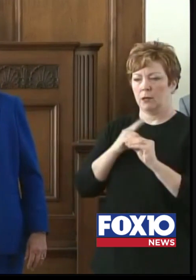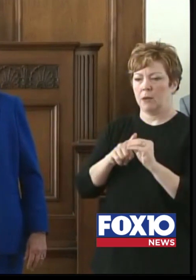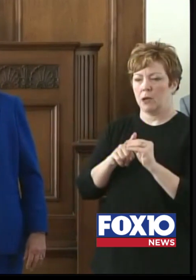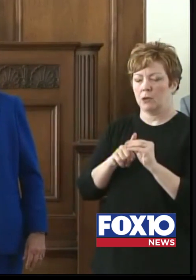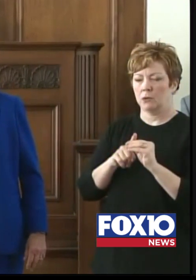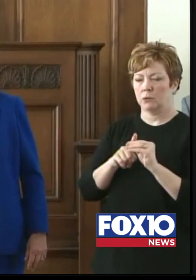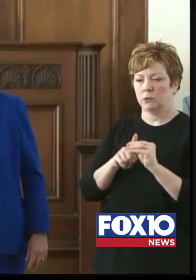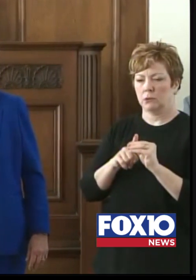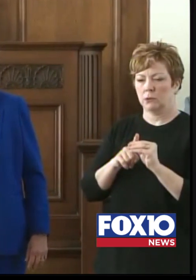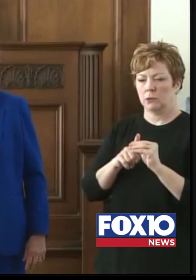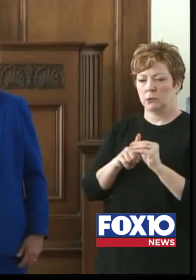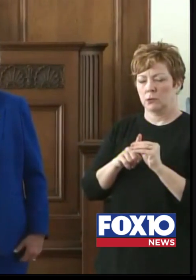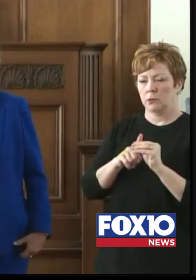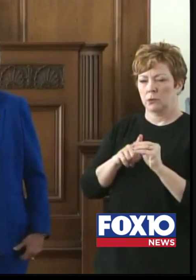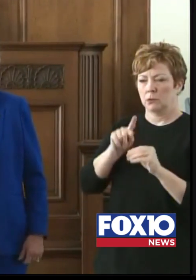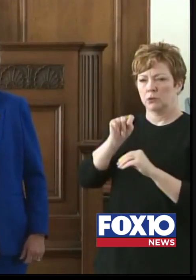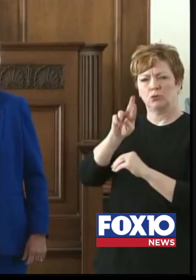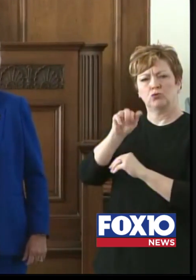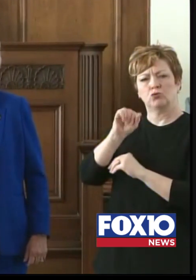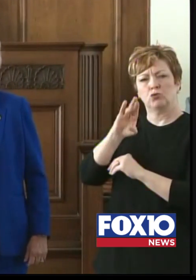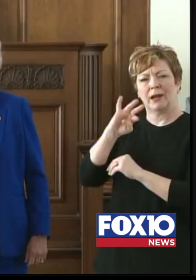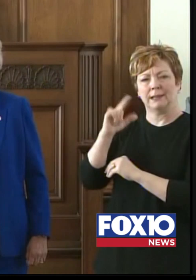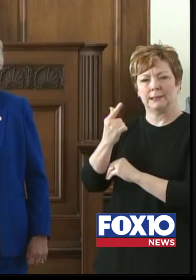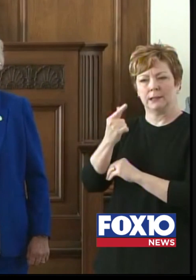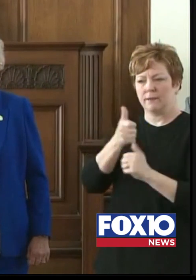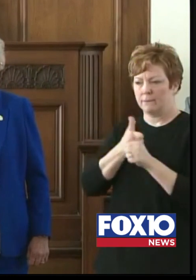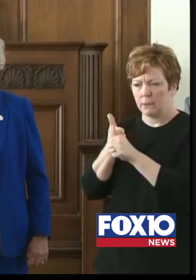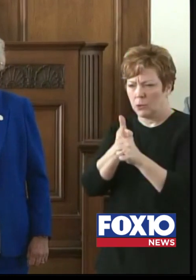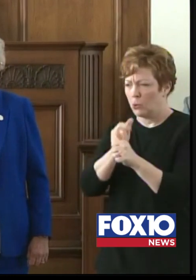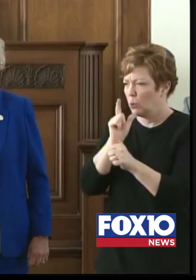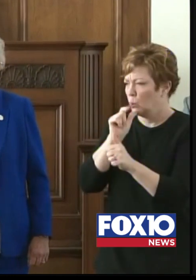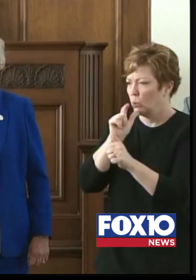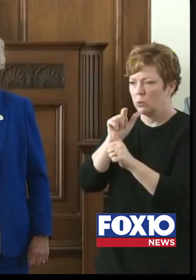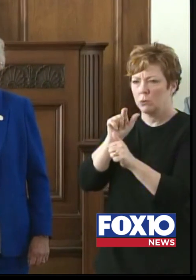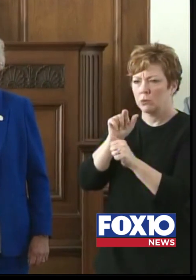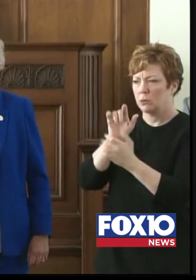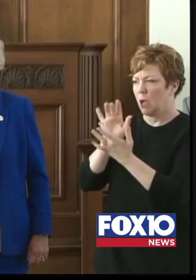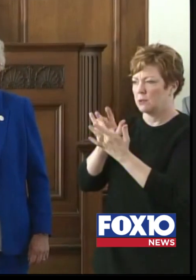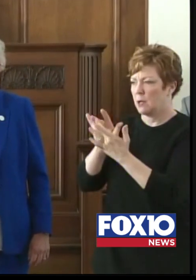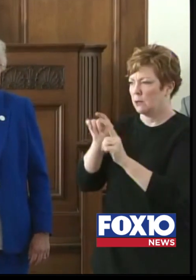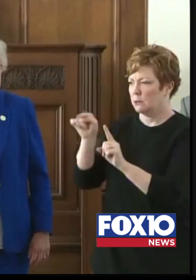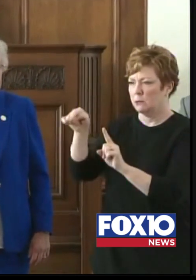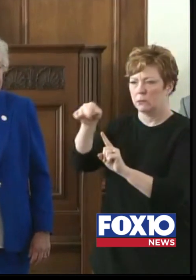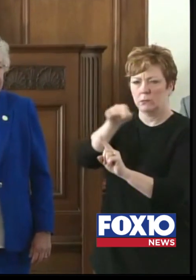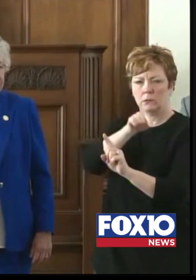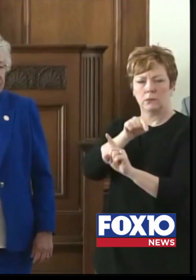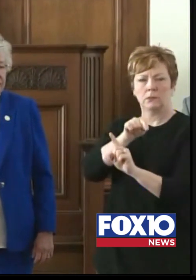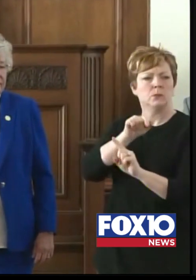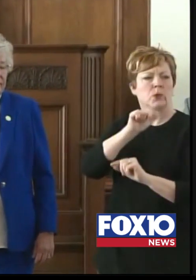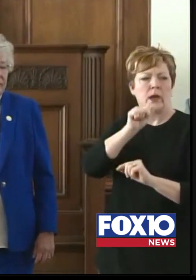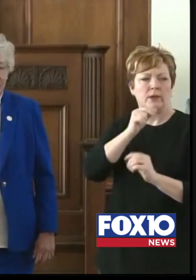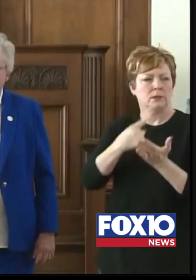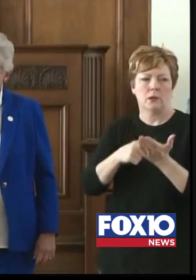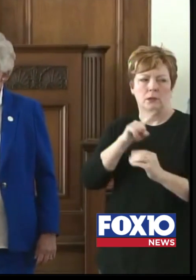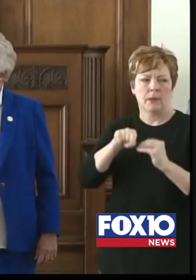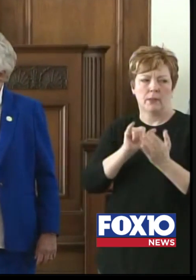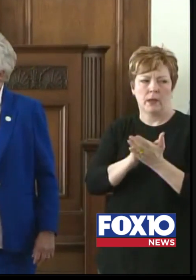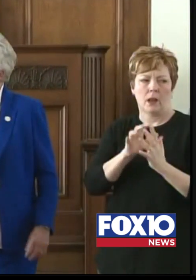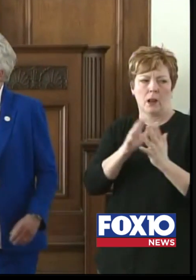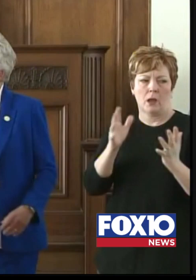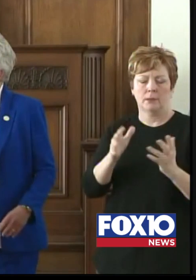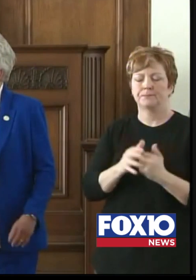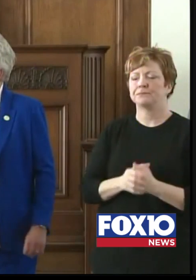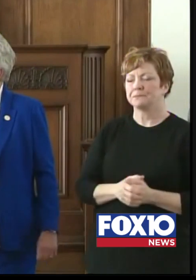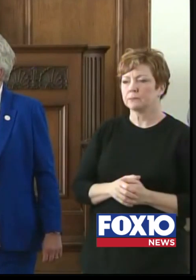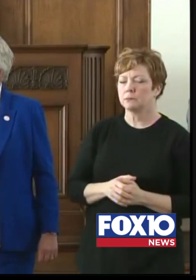disease, the tracing aspect, how things are going. Can you speak to that? We really haven't talked about that much. Sure. The question has to